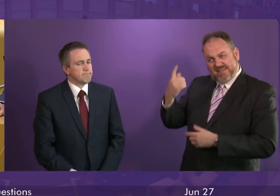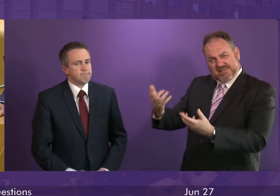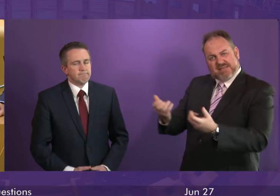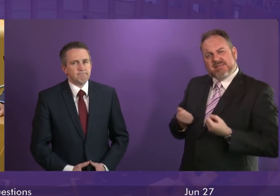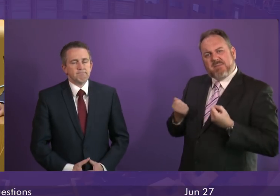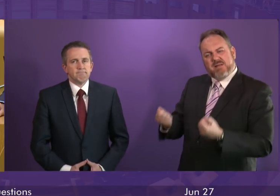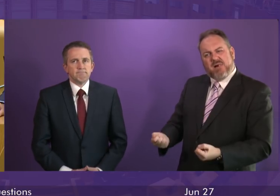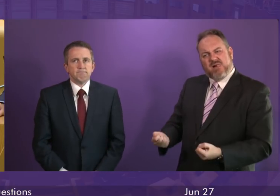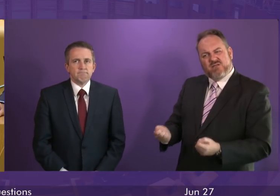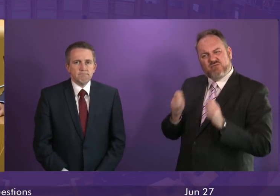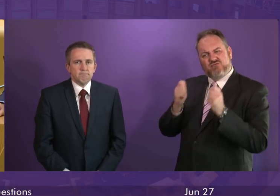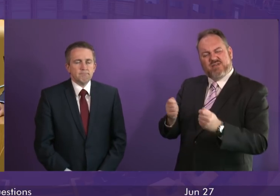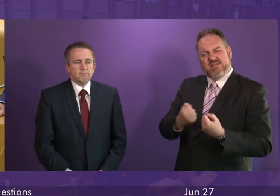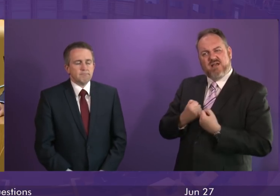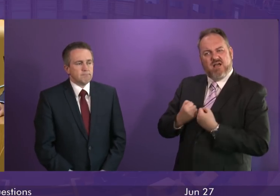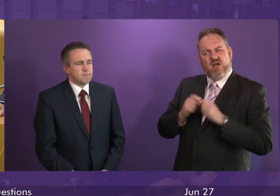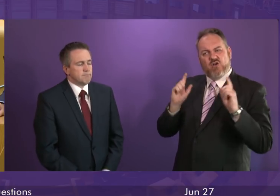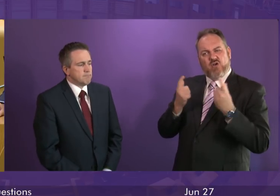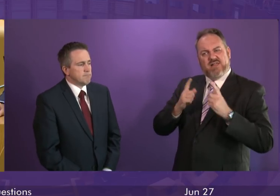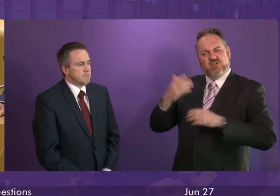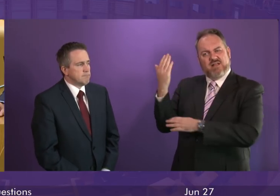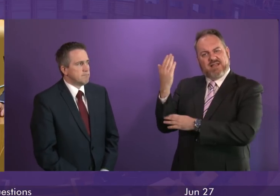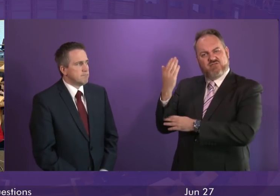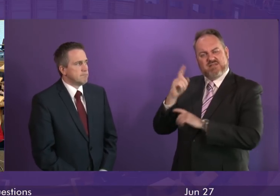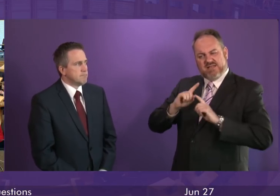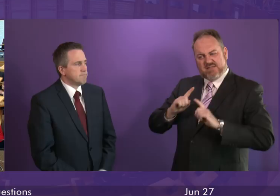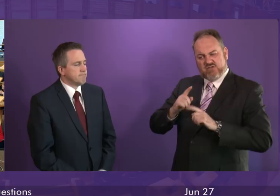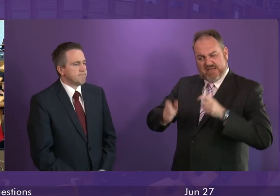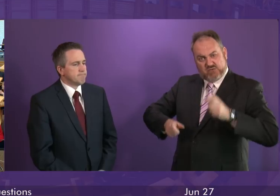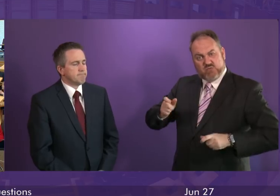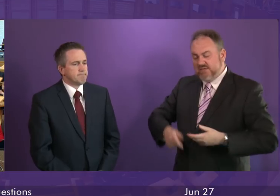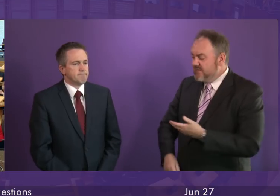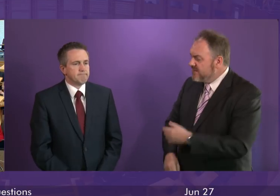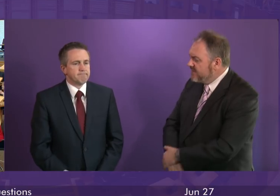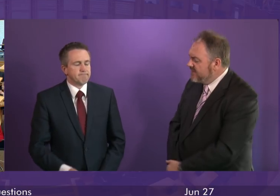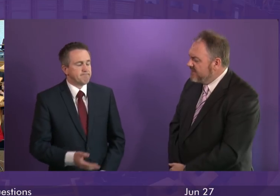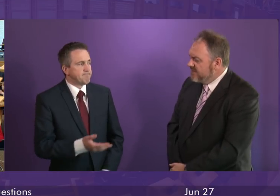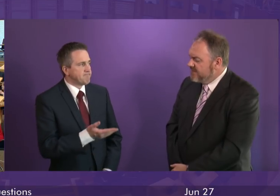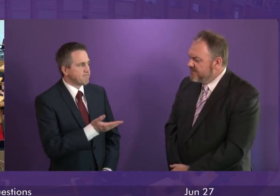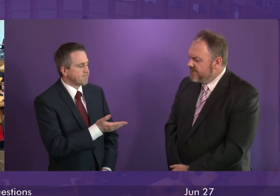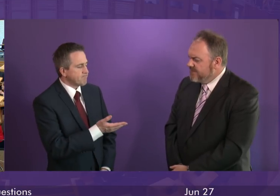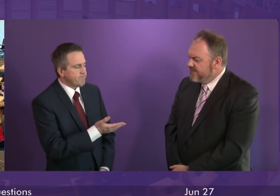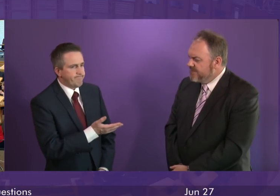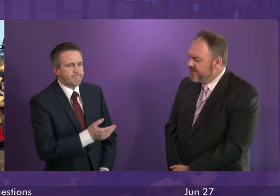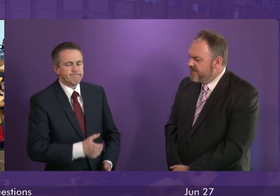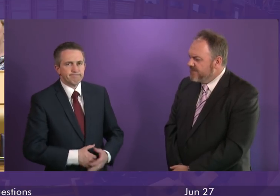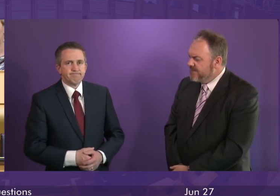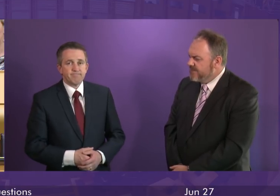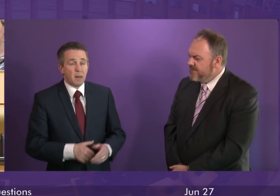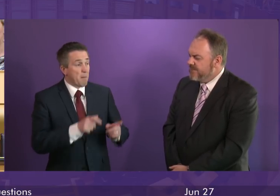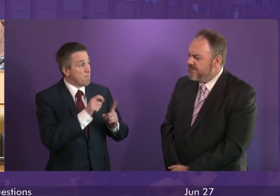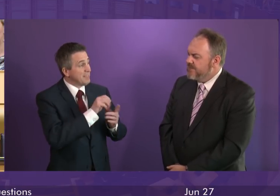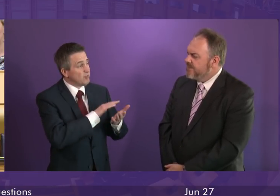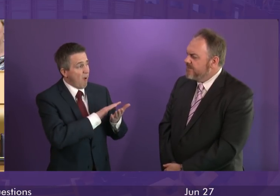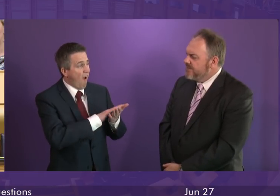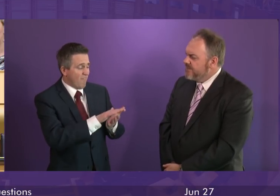acceptable way to treat our college lecturers and their students? First Minister. Well, firstly, as Patrick Harvey